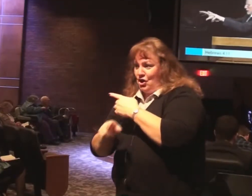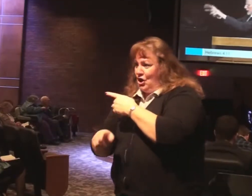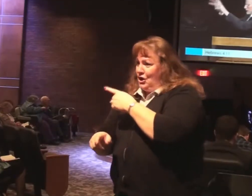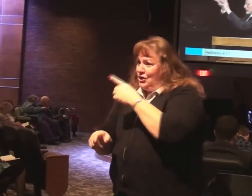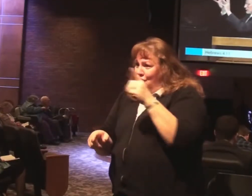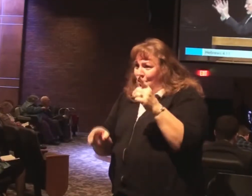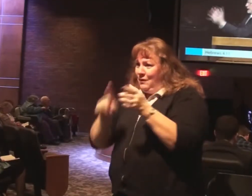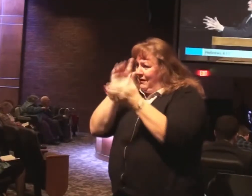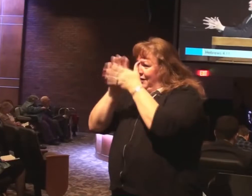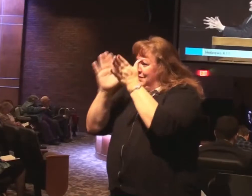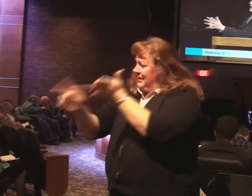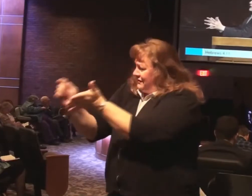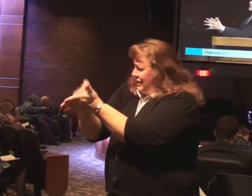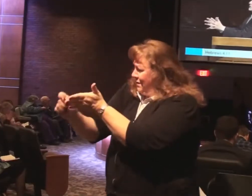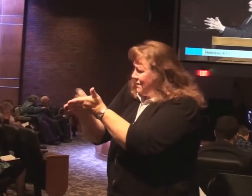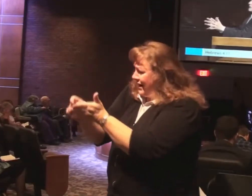believers I'm writing to in that local church.